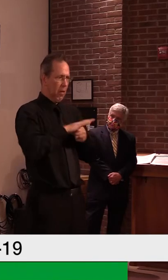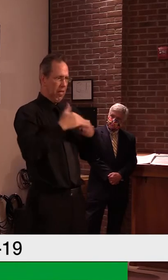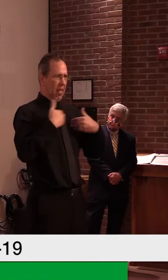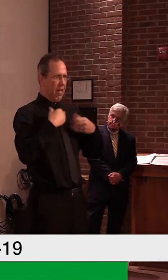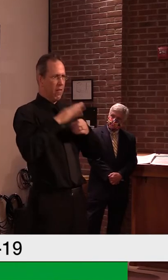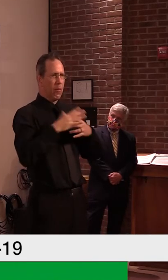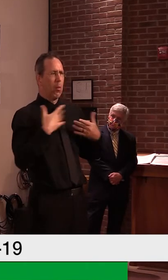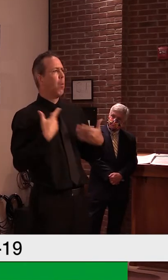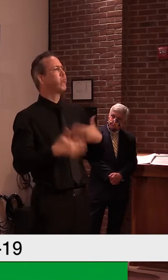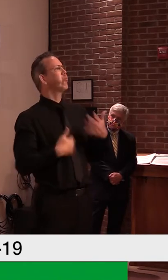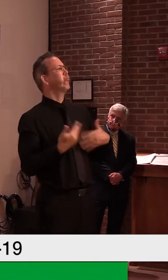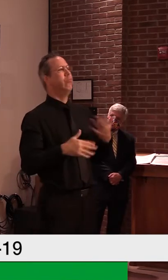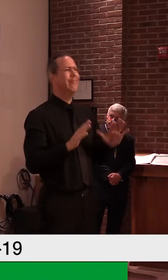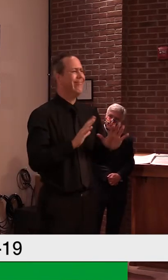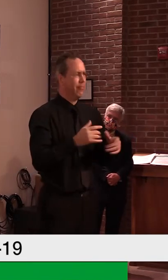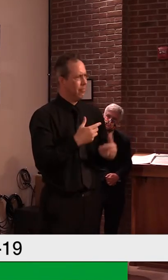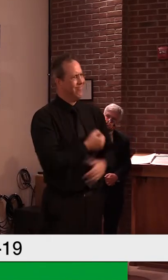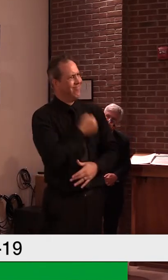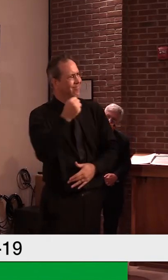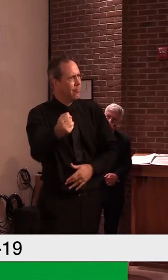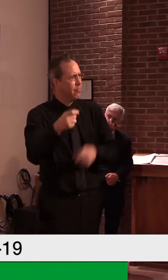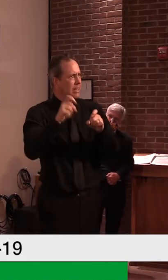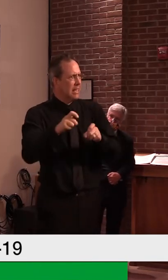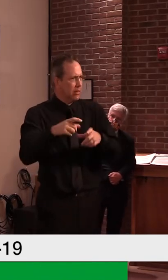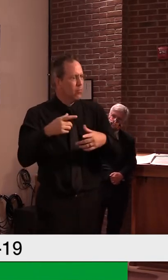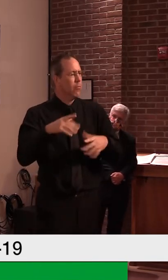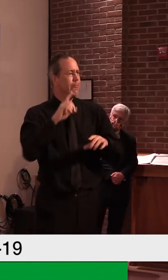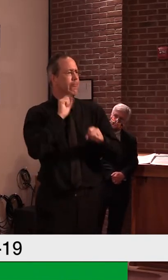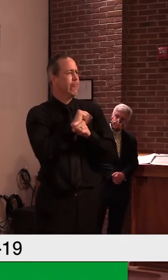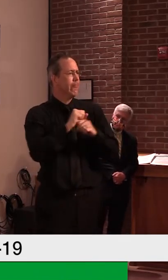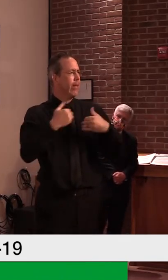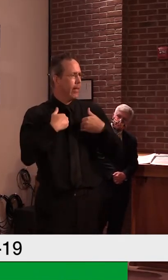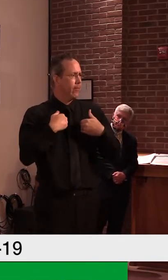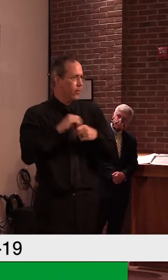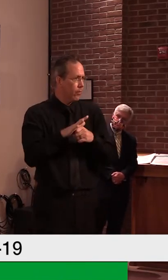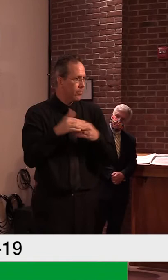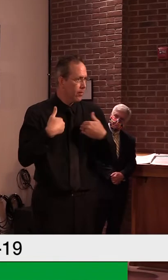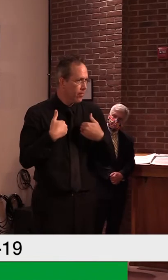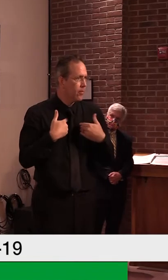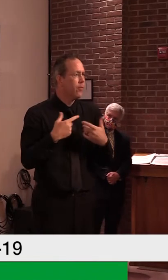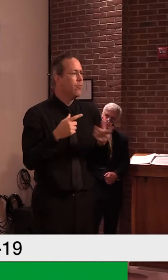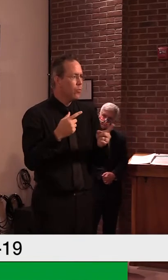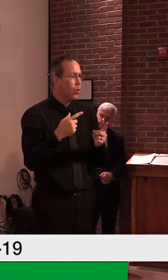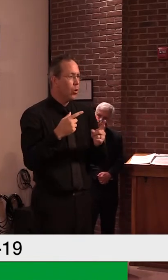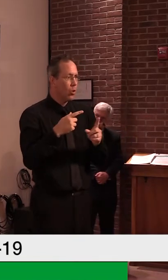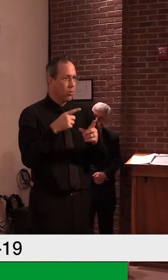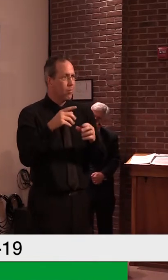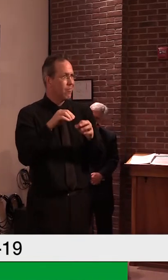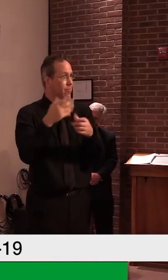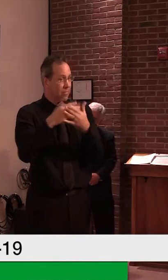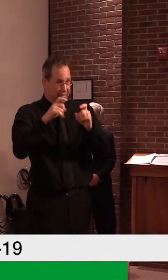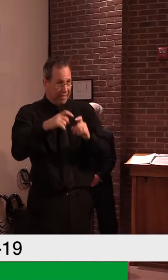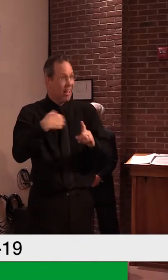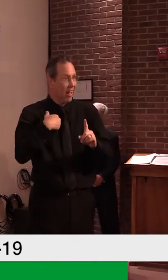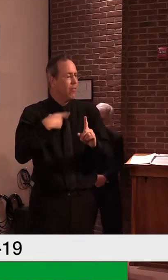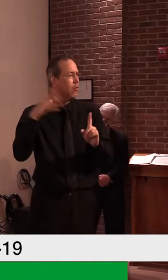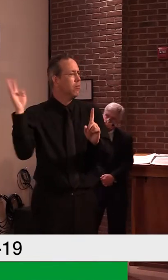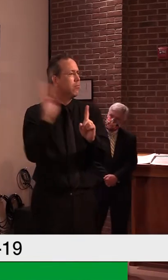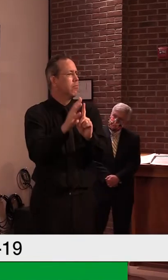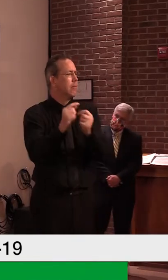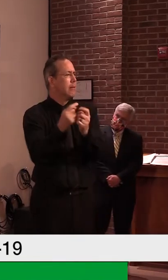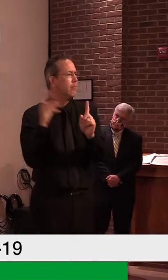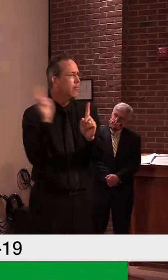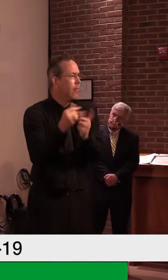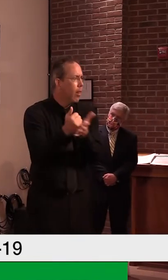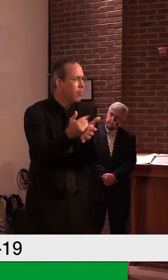workup is, they should be connected with the health care system. So, without commenting further on